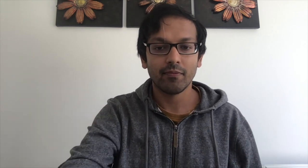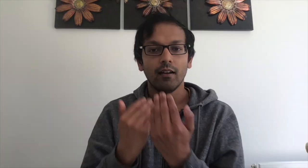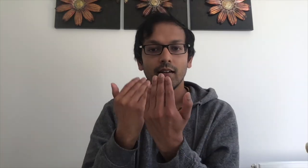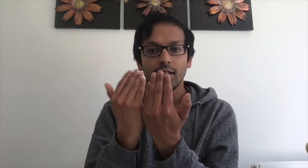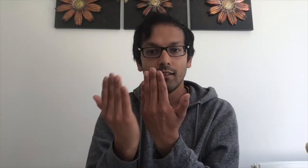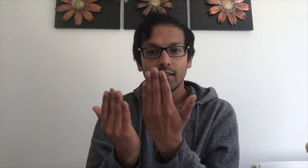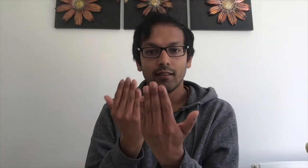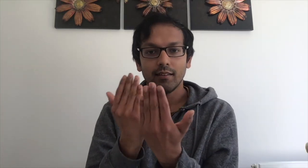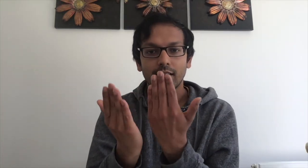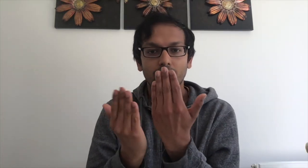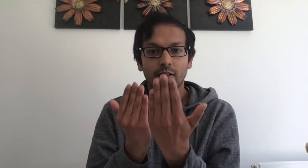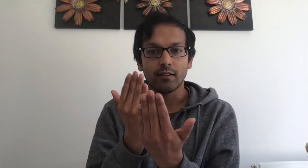Secret.